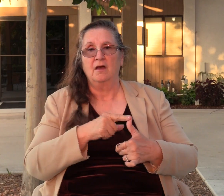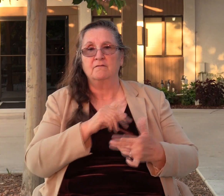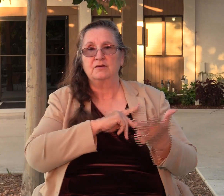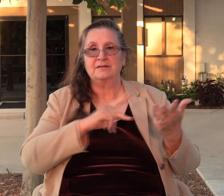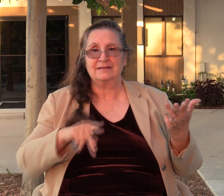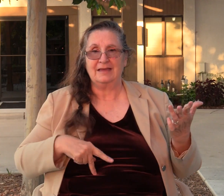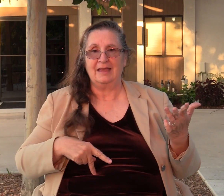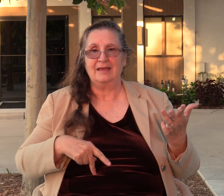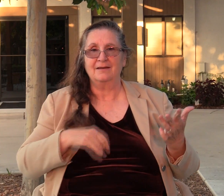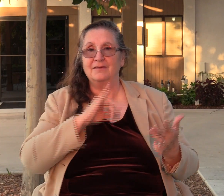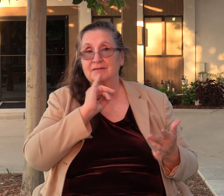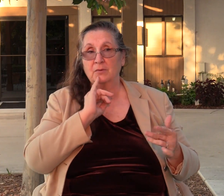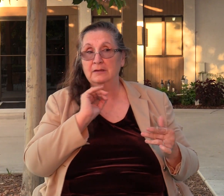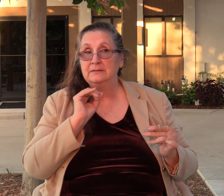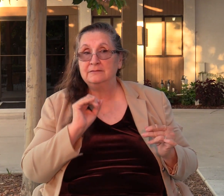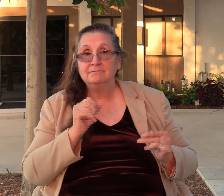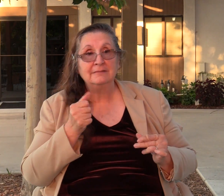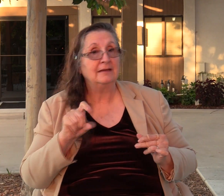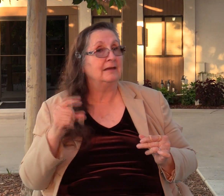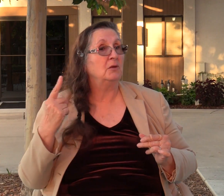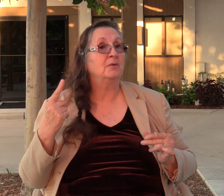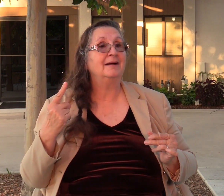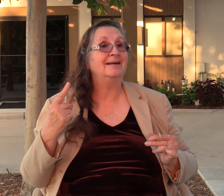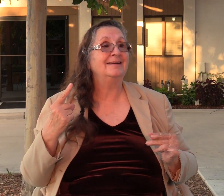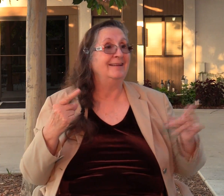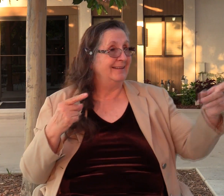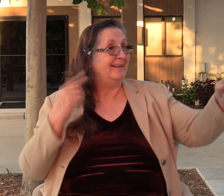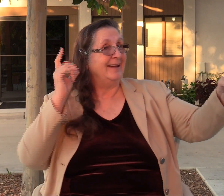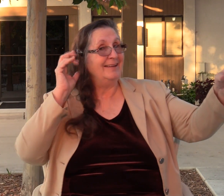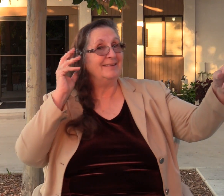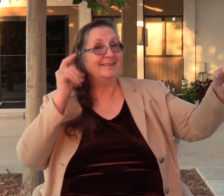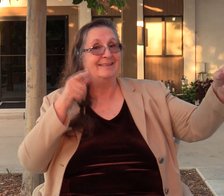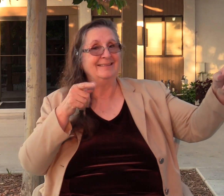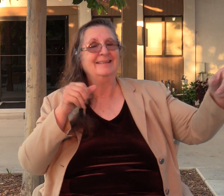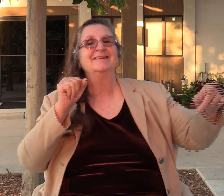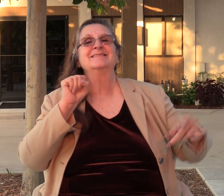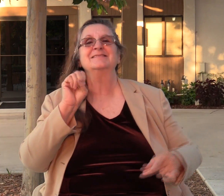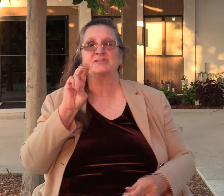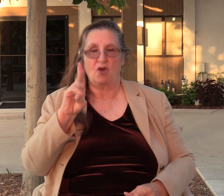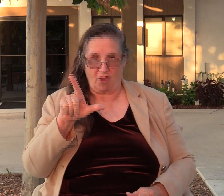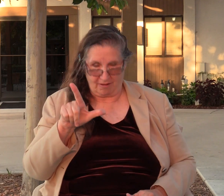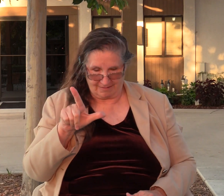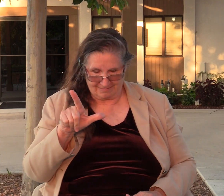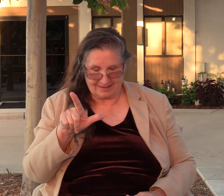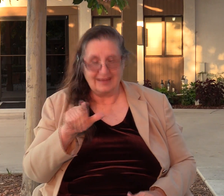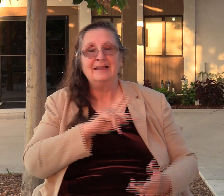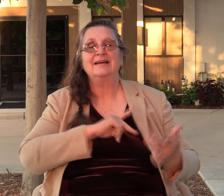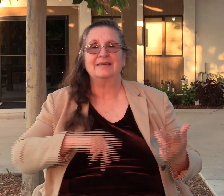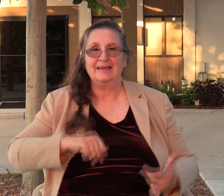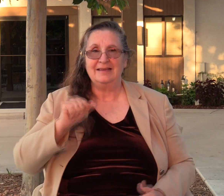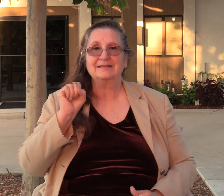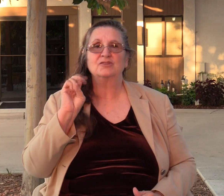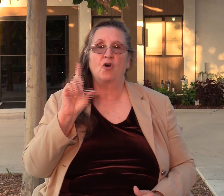Anyone? I heard it somewhere. Saul. That's right, guys. King Saul was the first king of Israel.